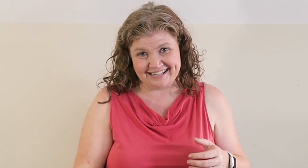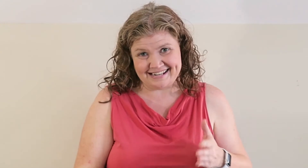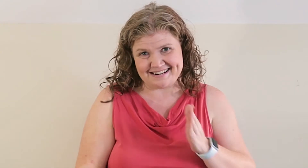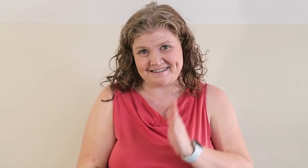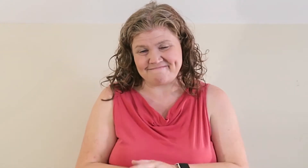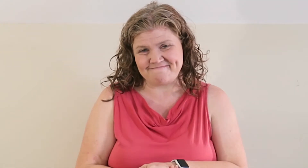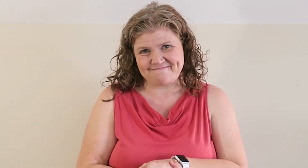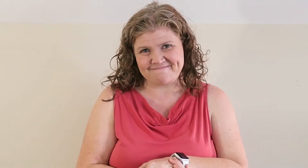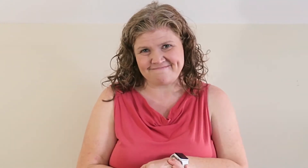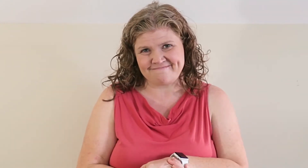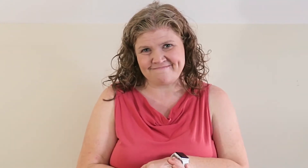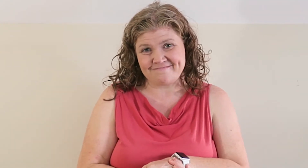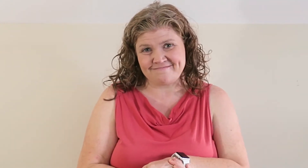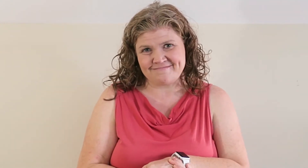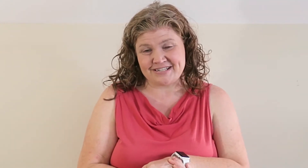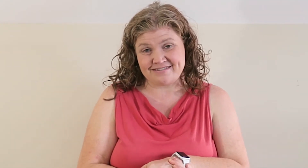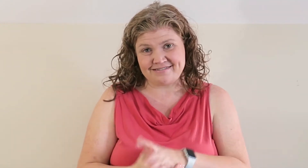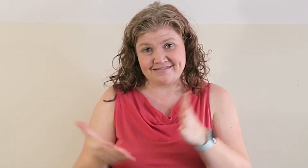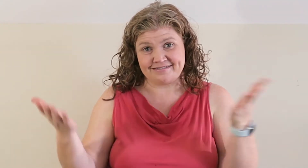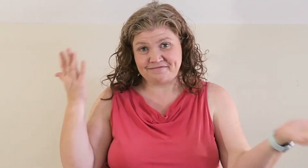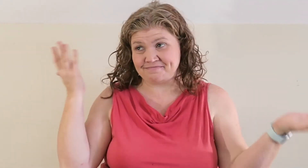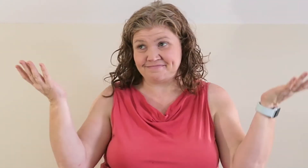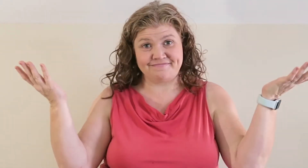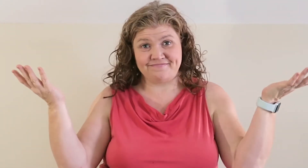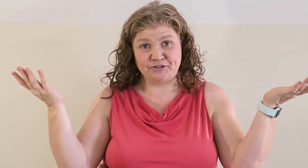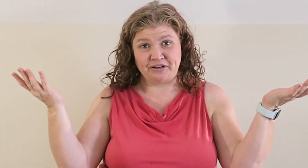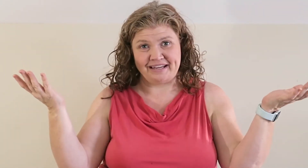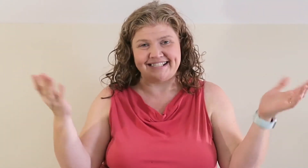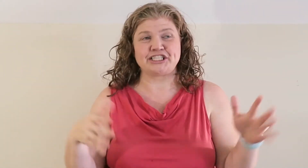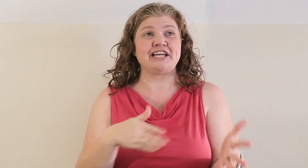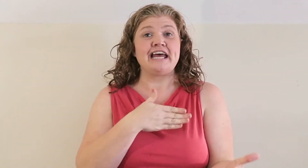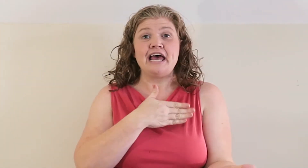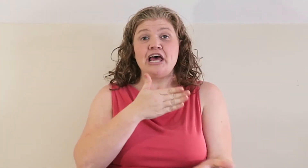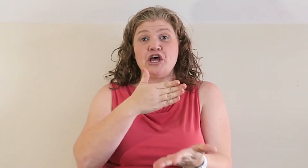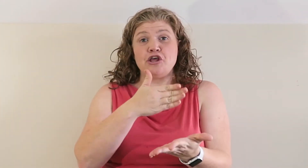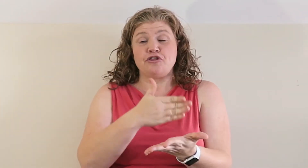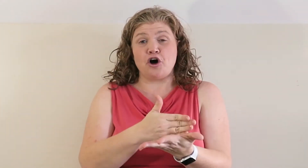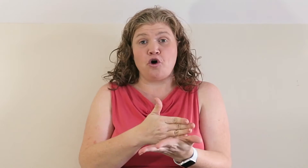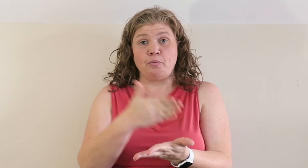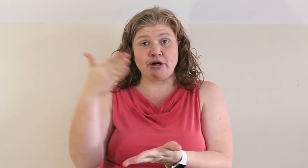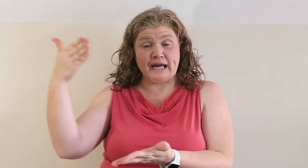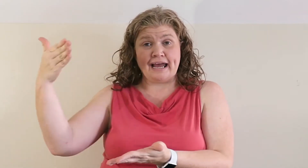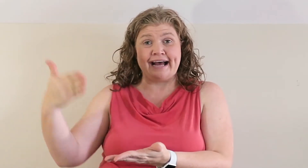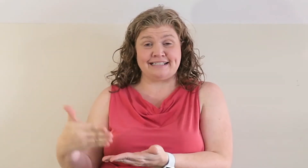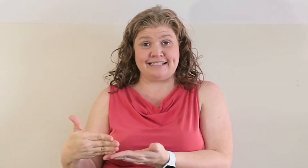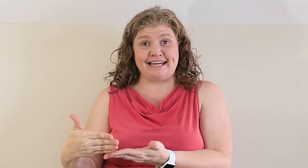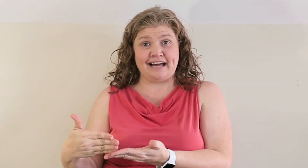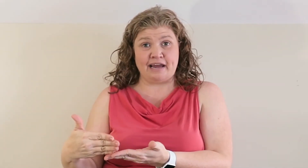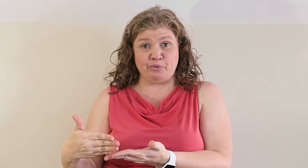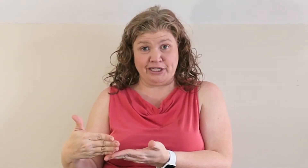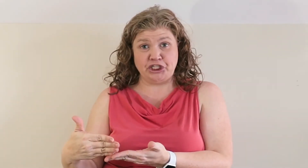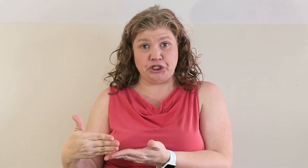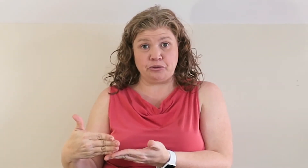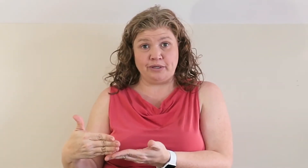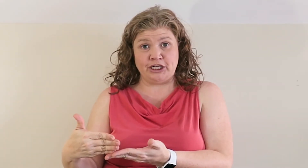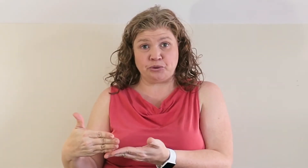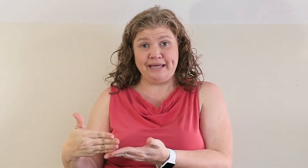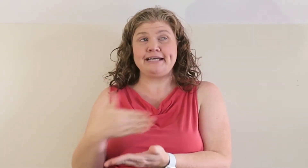delayed section. The homework has a set time when it's due each week.